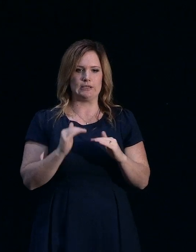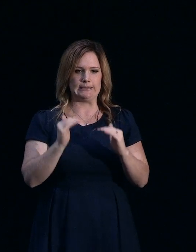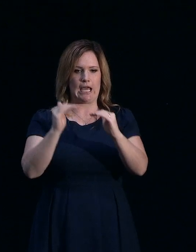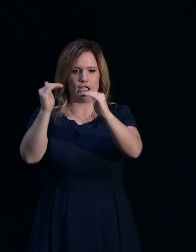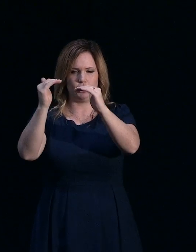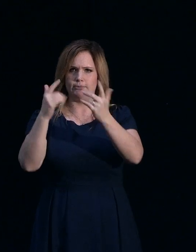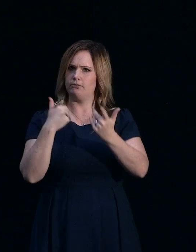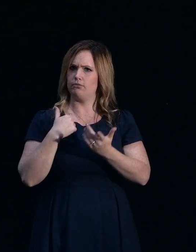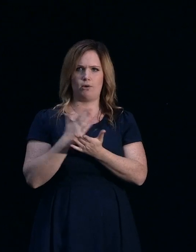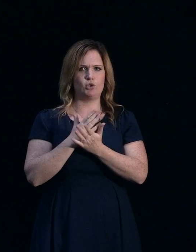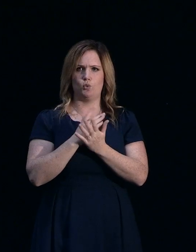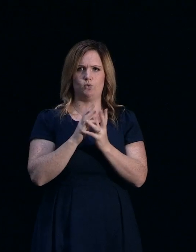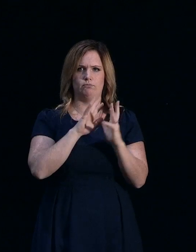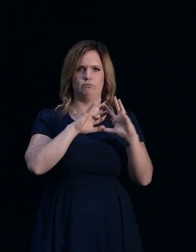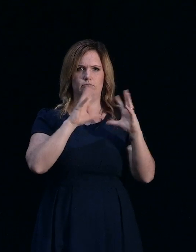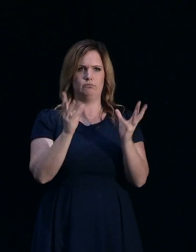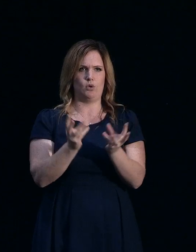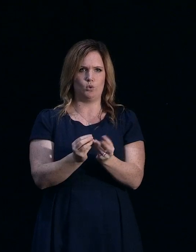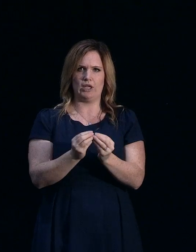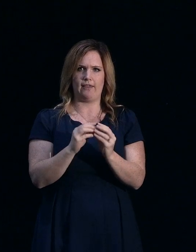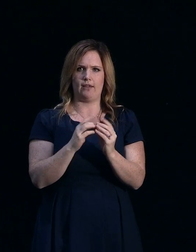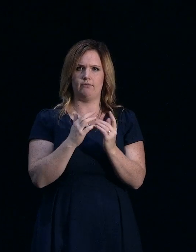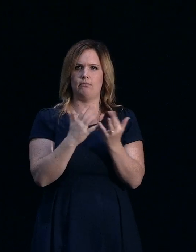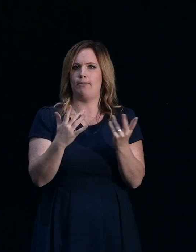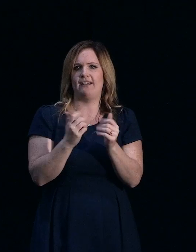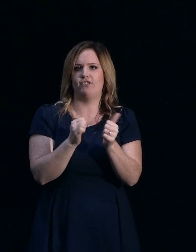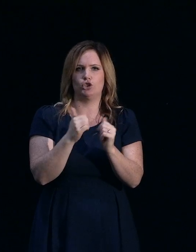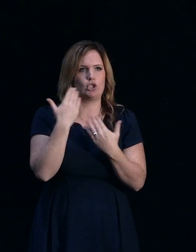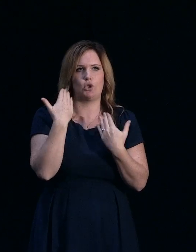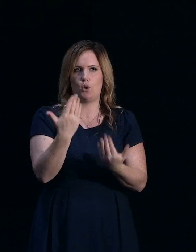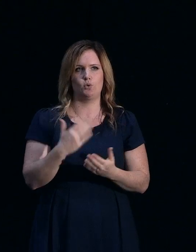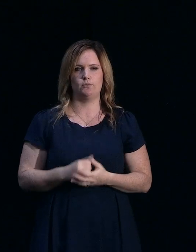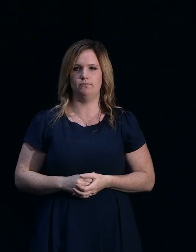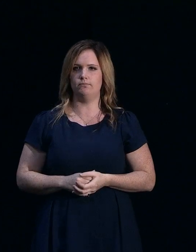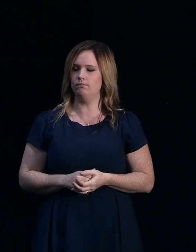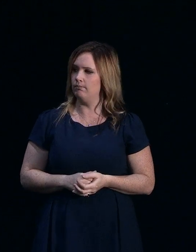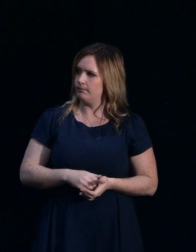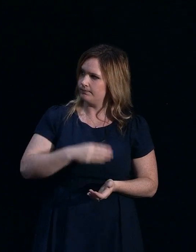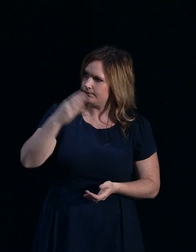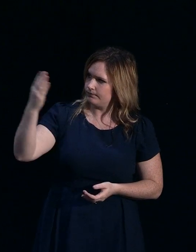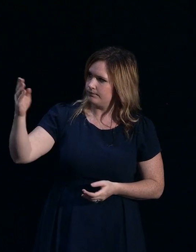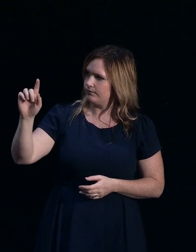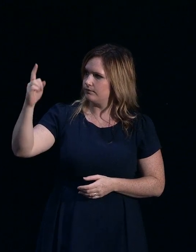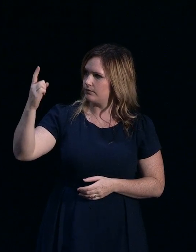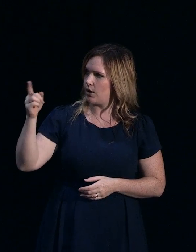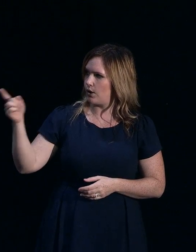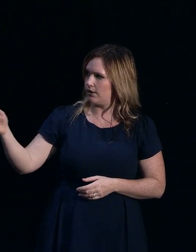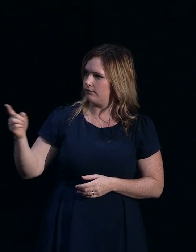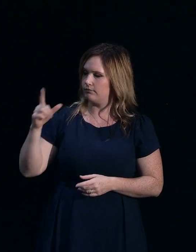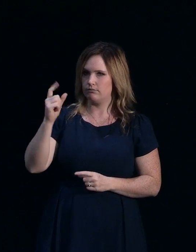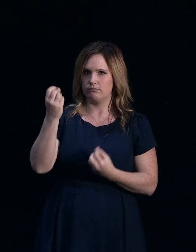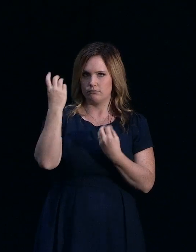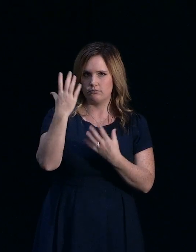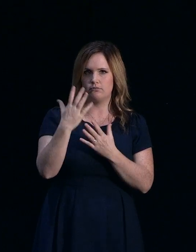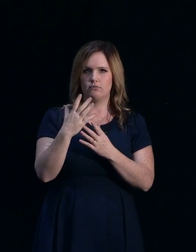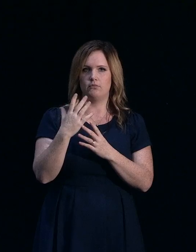but I'm not sure on the total number completed. I'm sorry. I can tell you from a tower perspective. We've